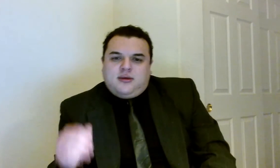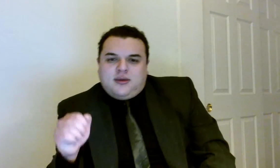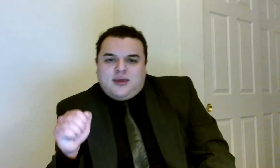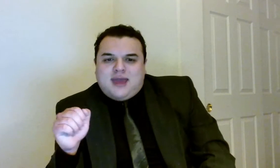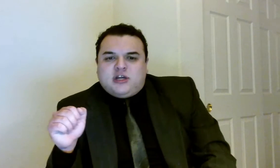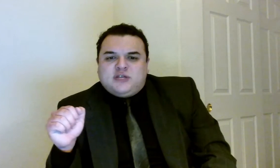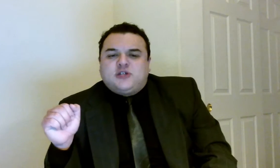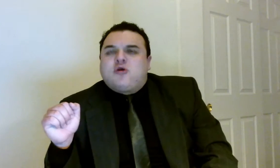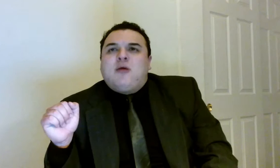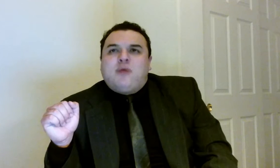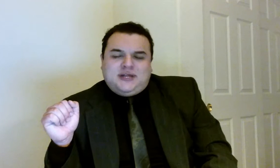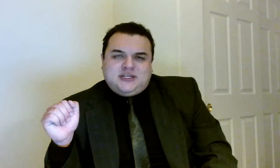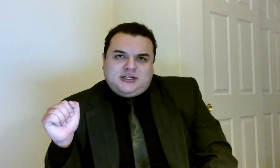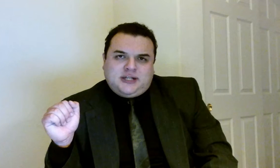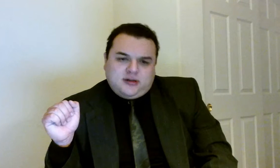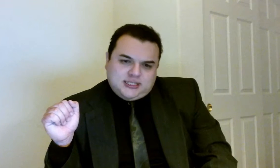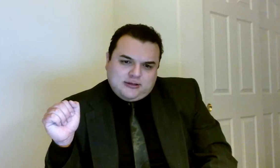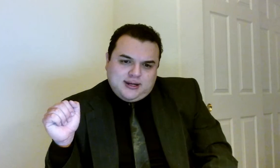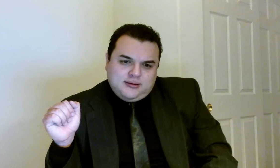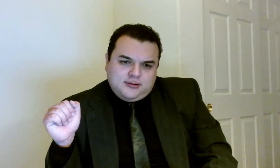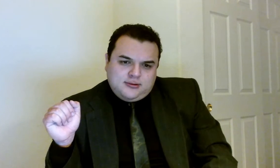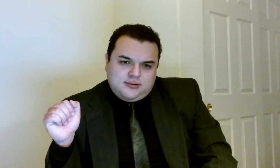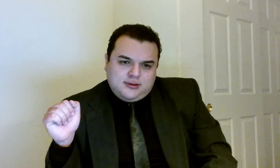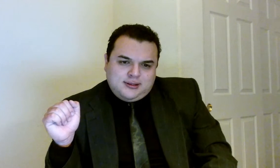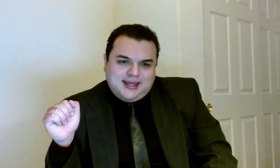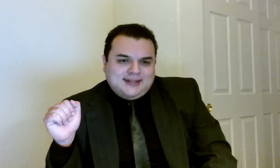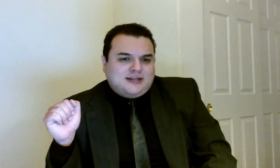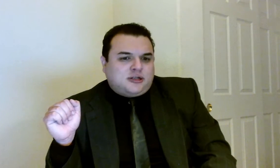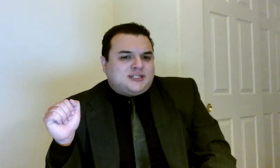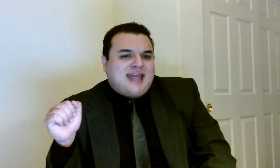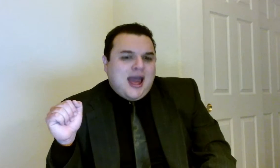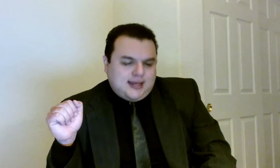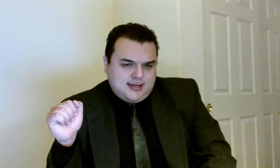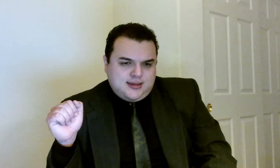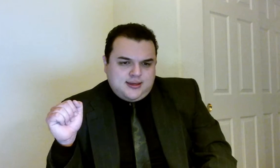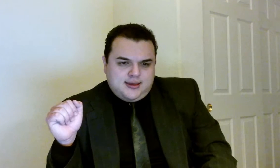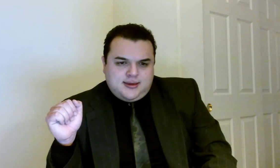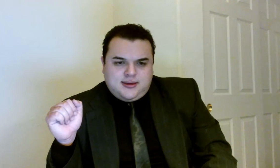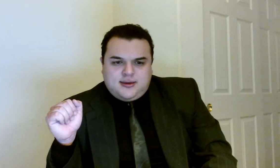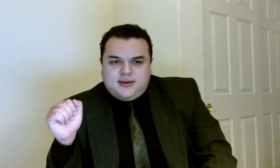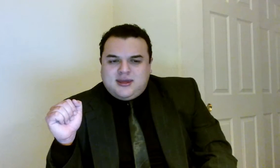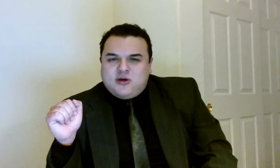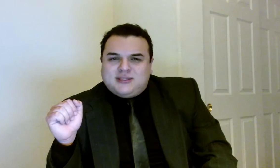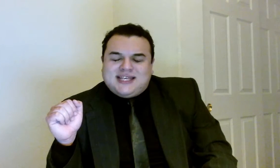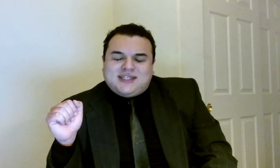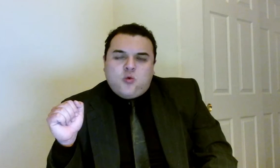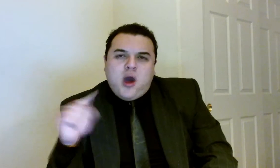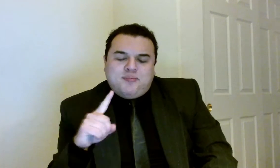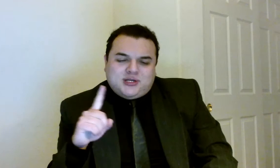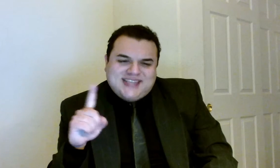And where does Mr. Cromwell put his million dollar salary? Not until our stock. He owns less than 1%.